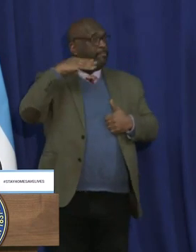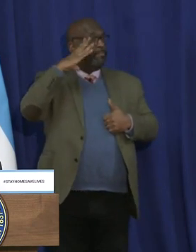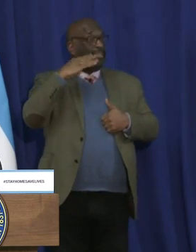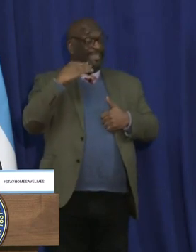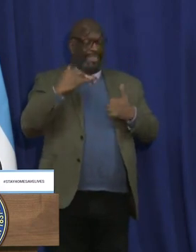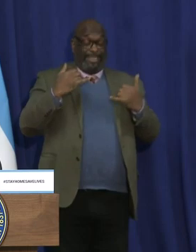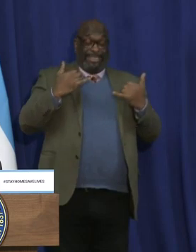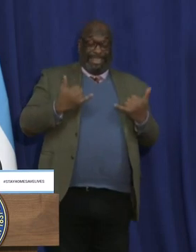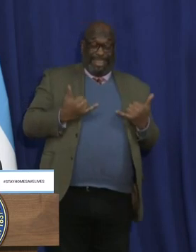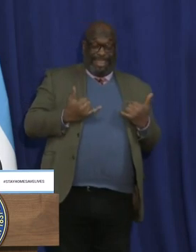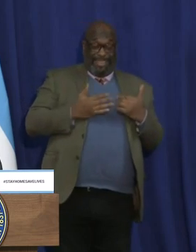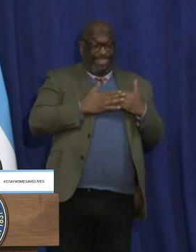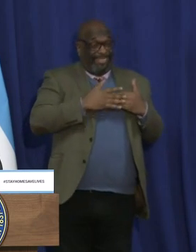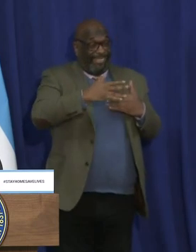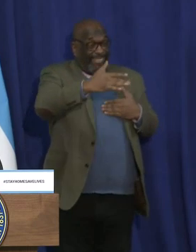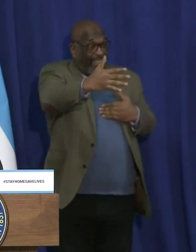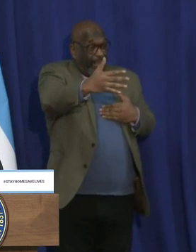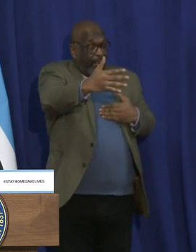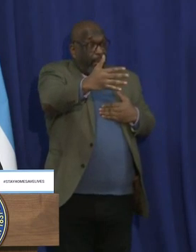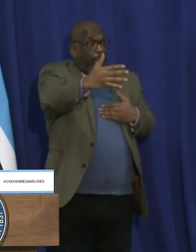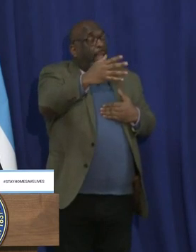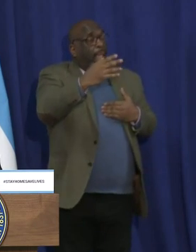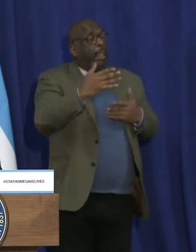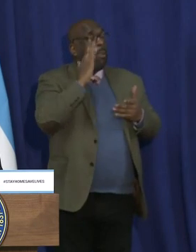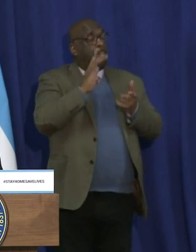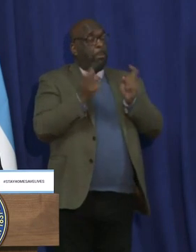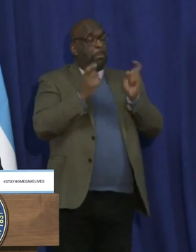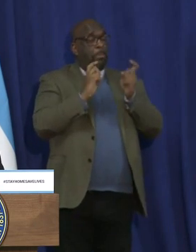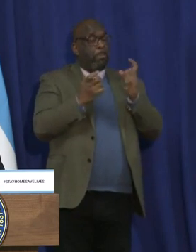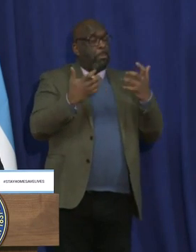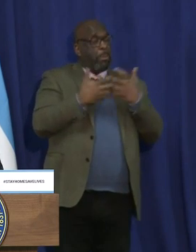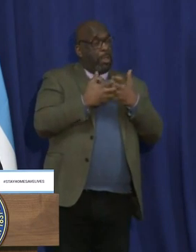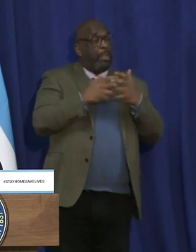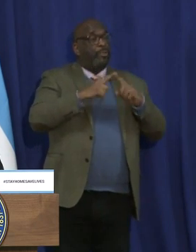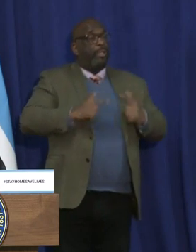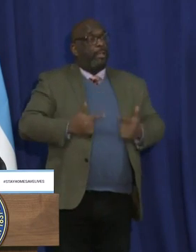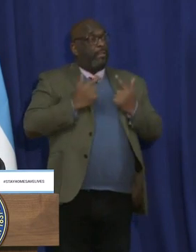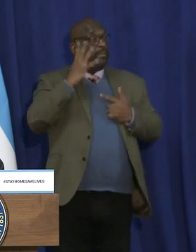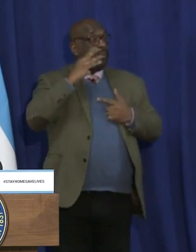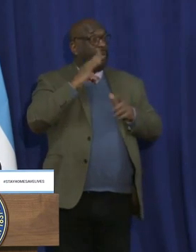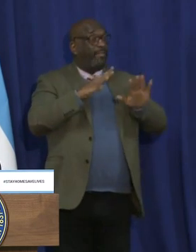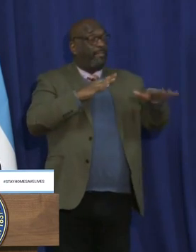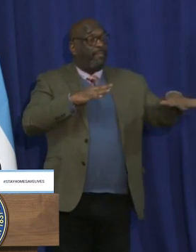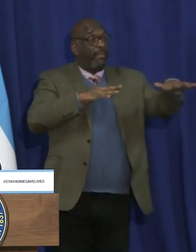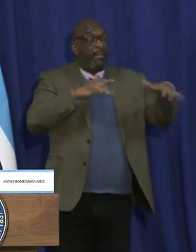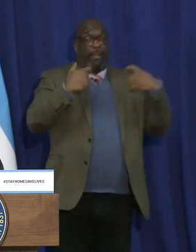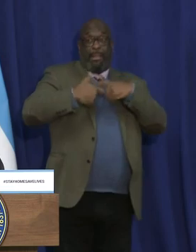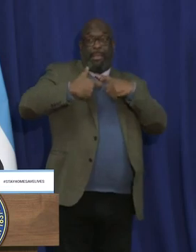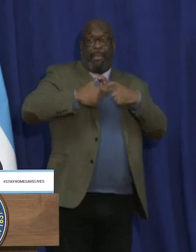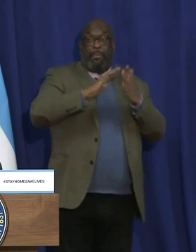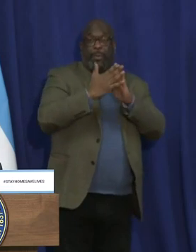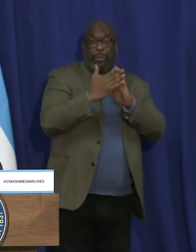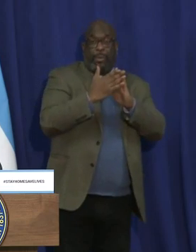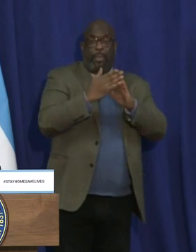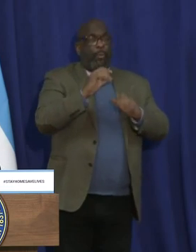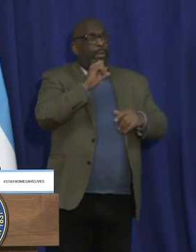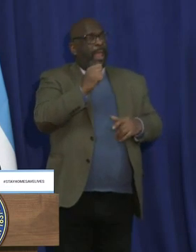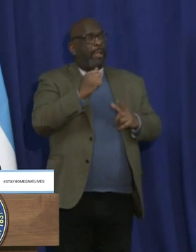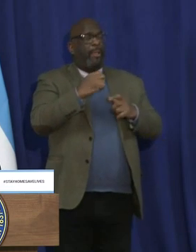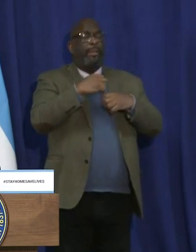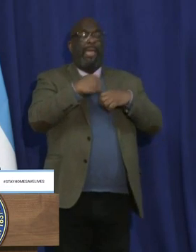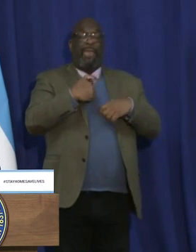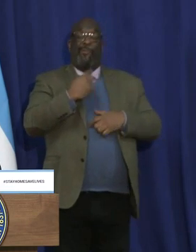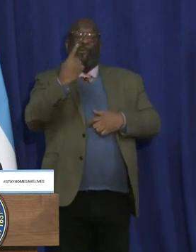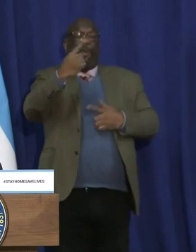-term, and how they'll be tailored to the lived experience of this community. We're not doing a one-size-fits